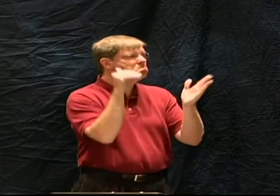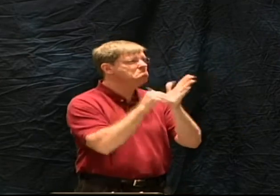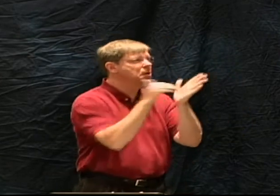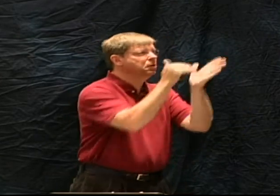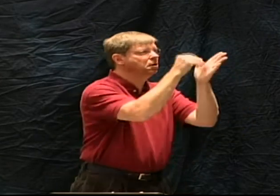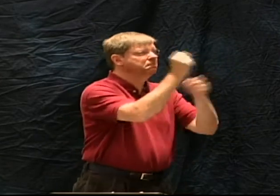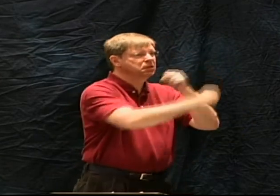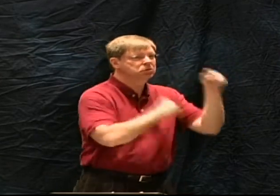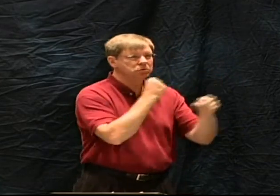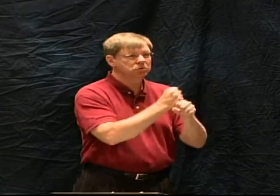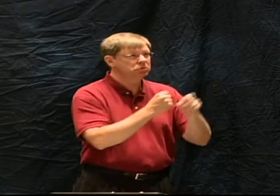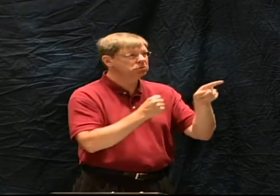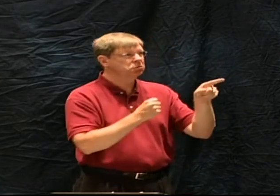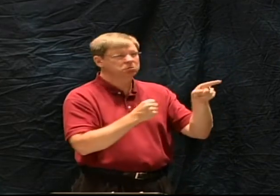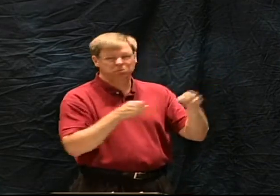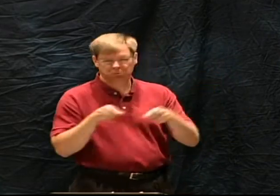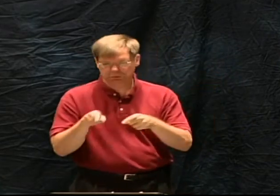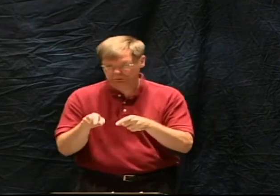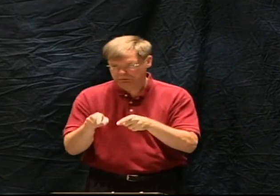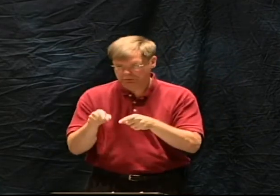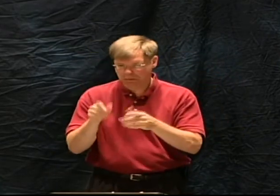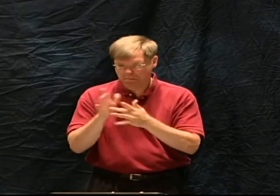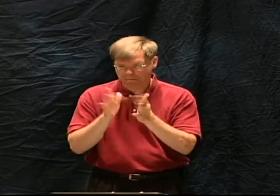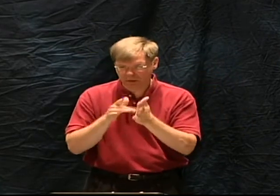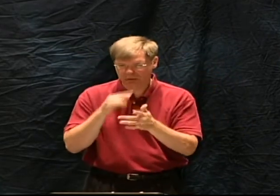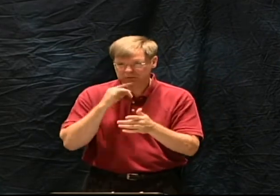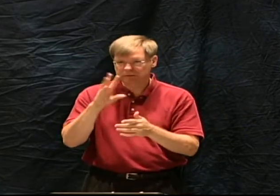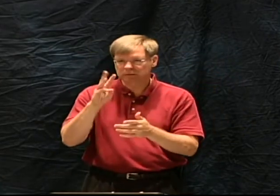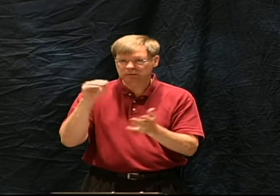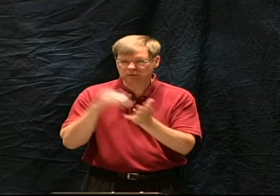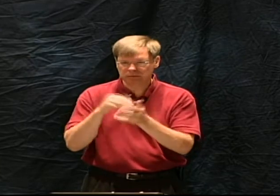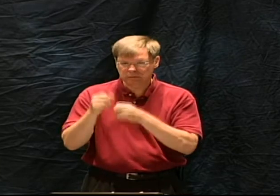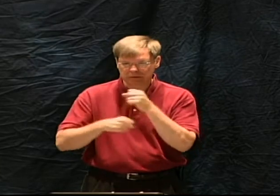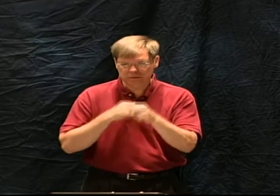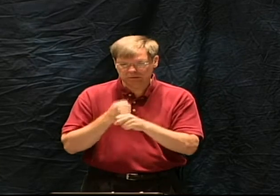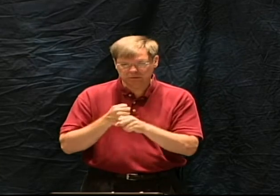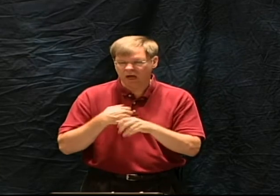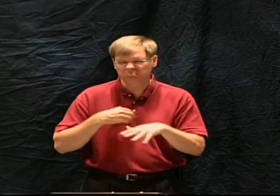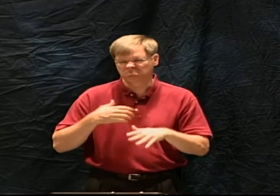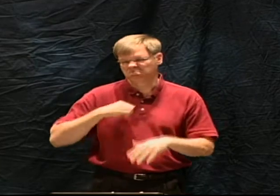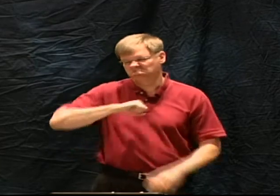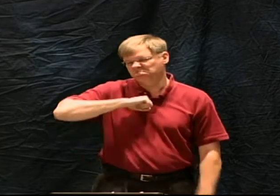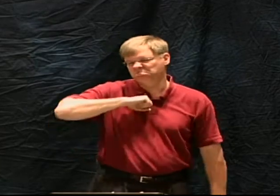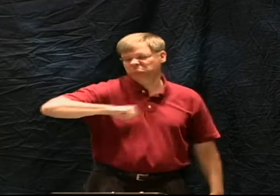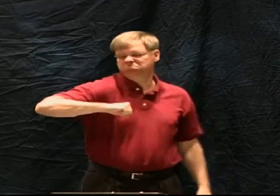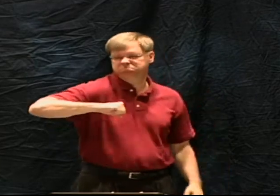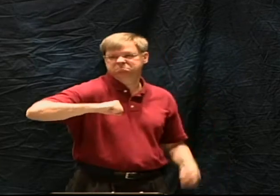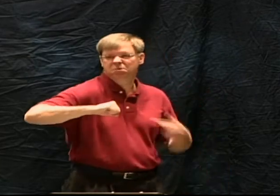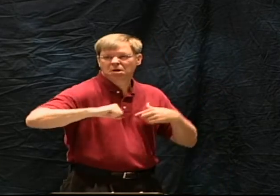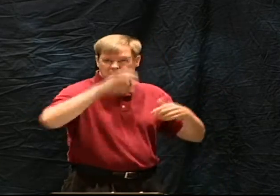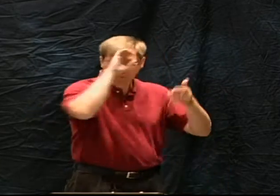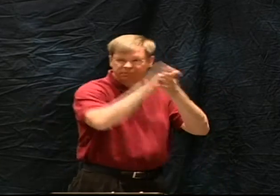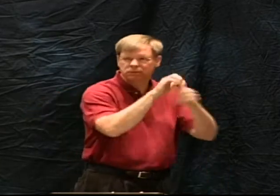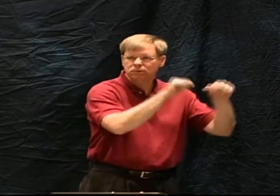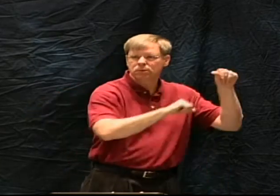following the Hebrew calendar. There are people who look at science and say that it's impossible for it to be